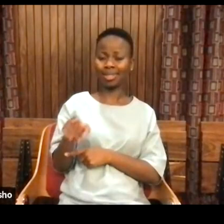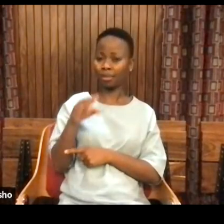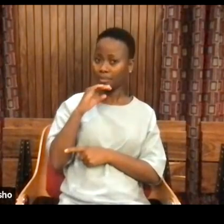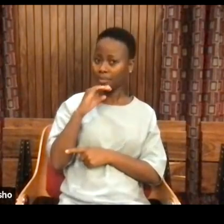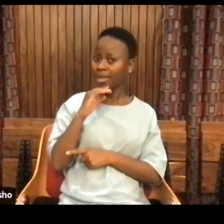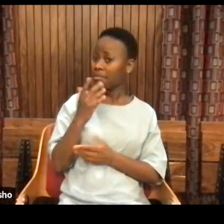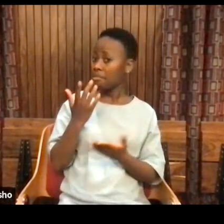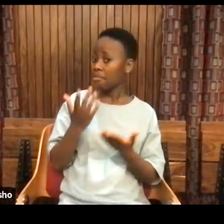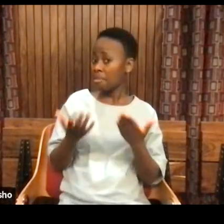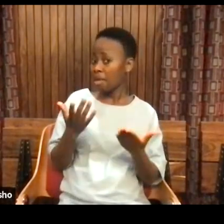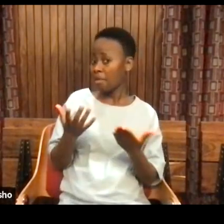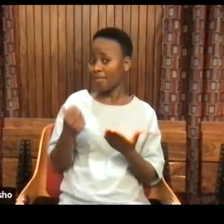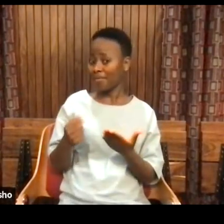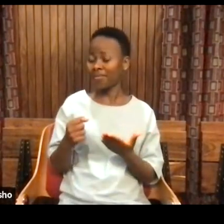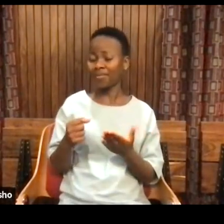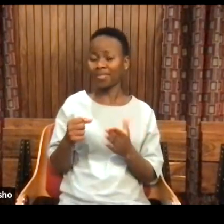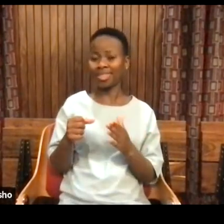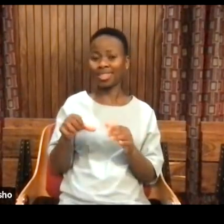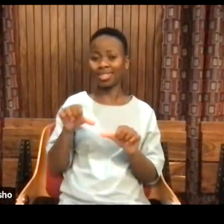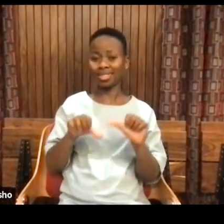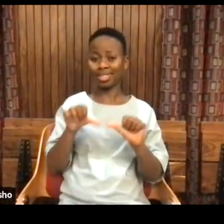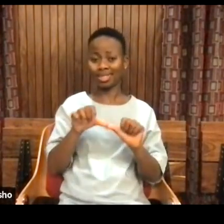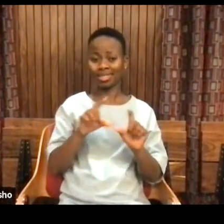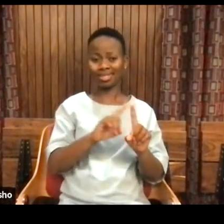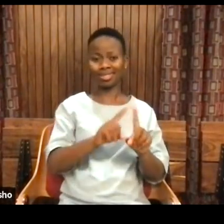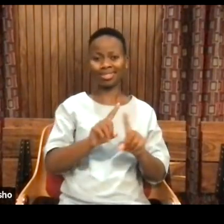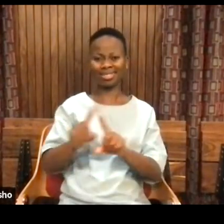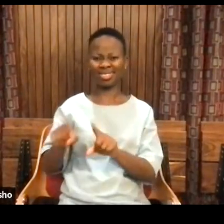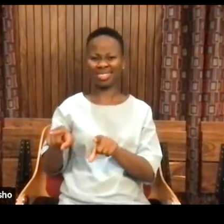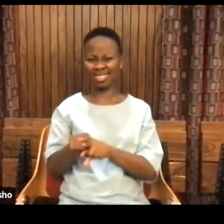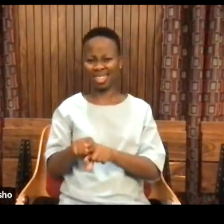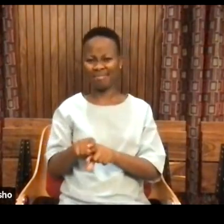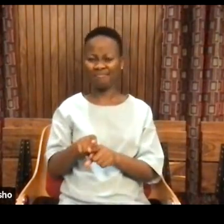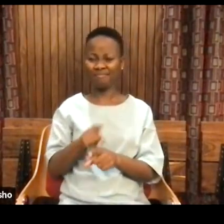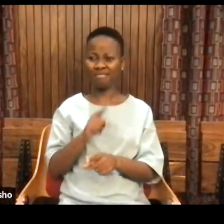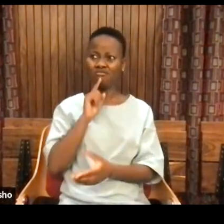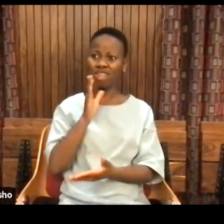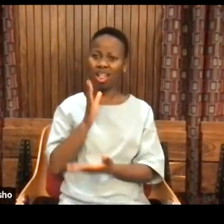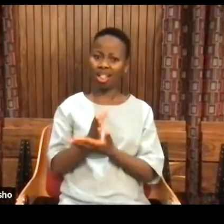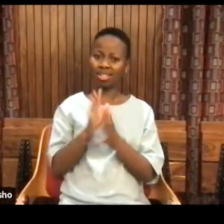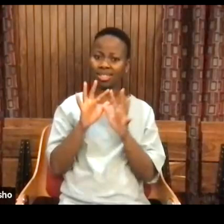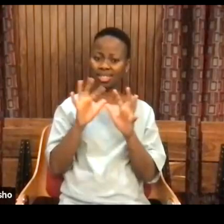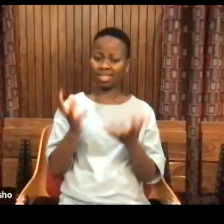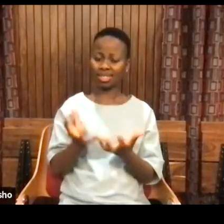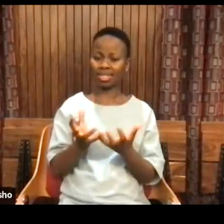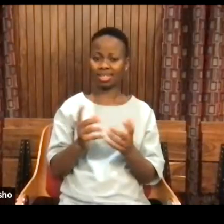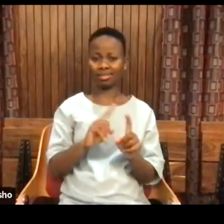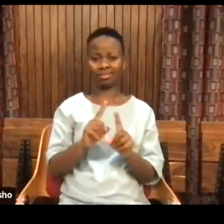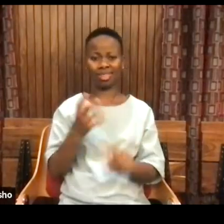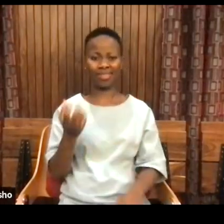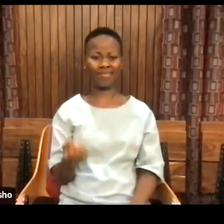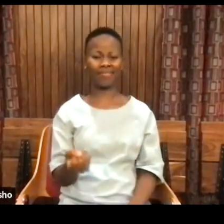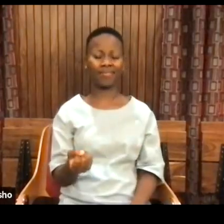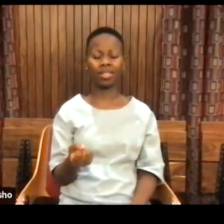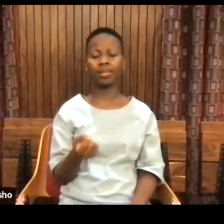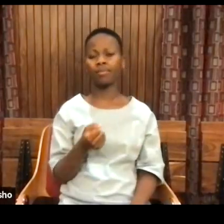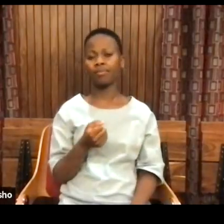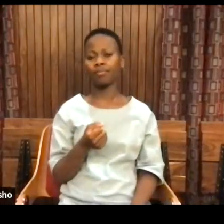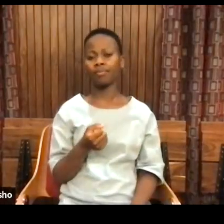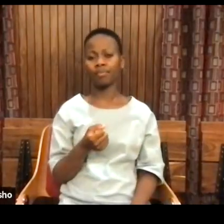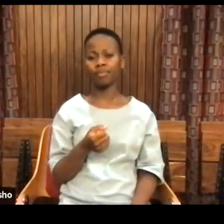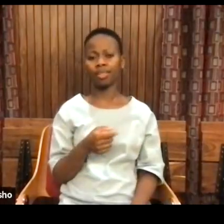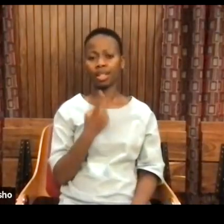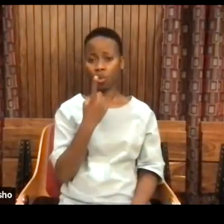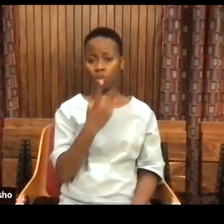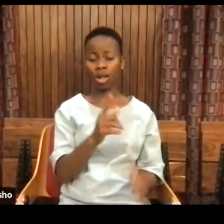multiplicity or multidimensionality of thought and reality. And so in some of my writings, for instance, I wrote a book called